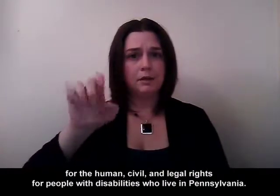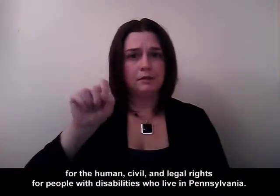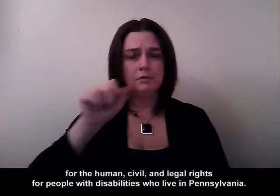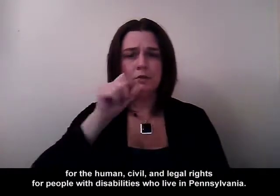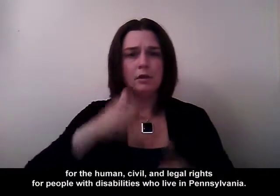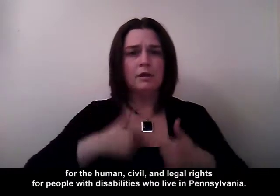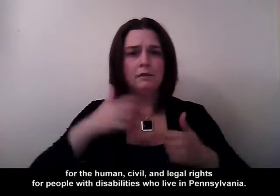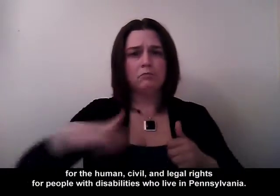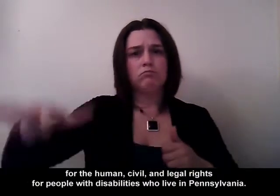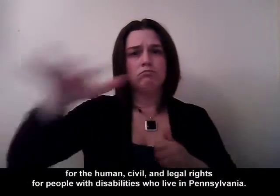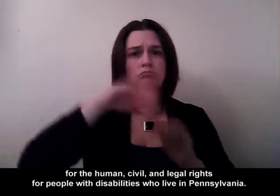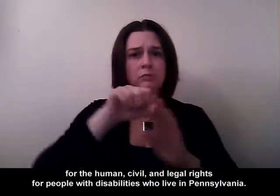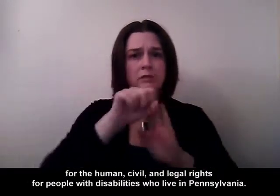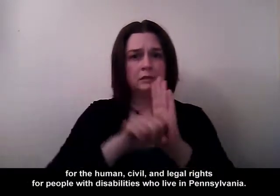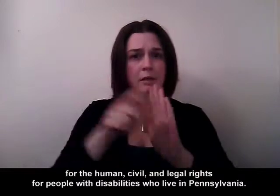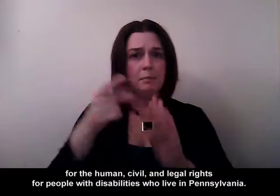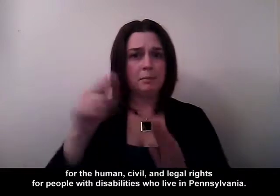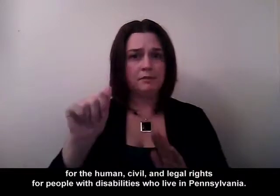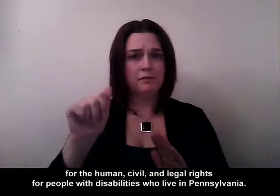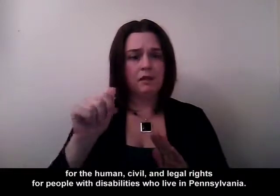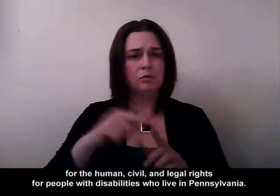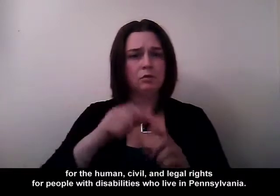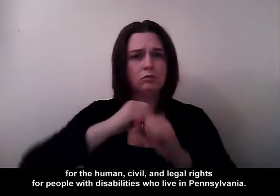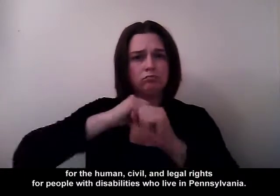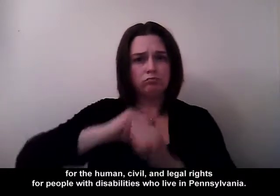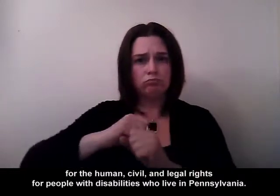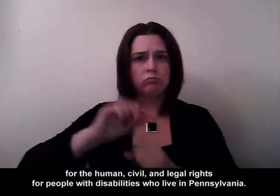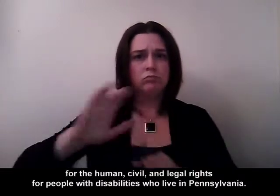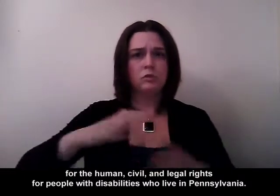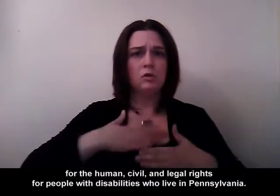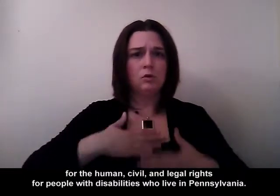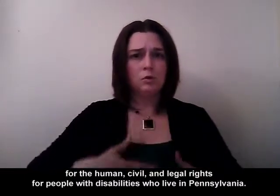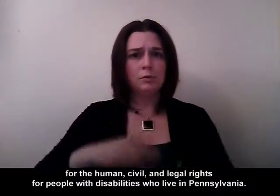civil, and legal rights for people with disabilities who live in Pennsylvania.